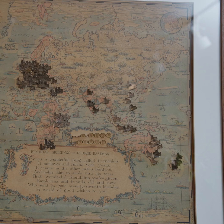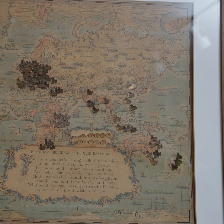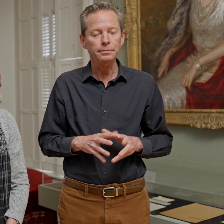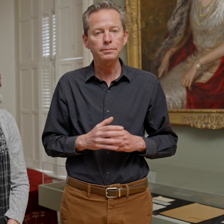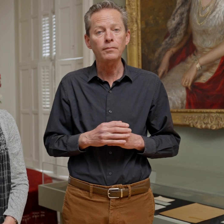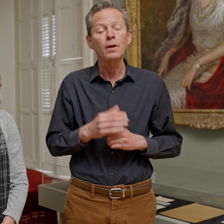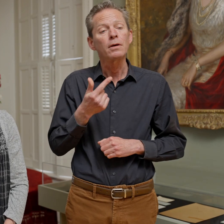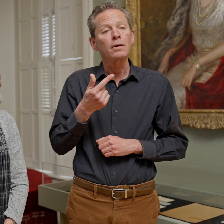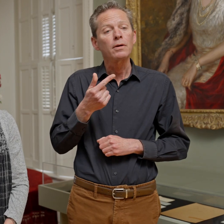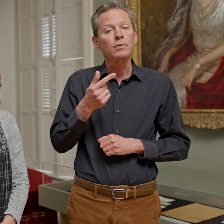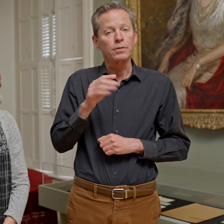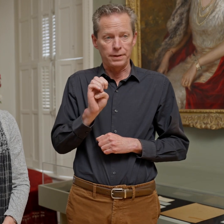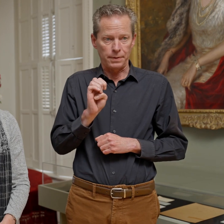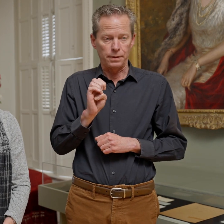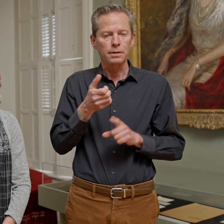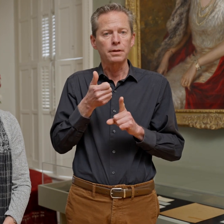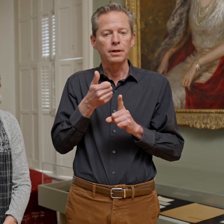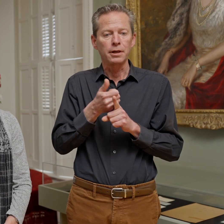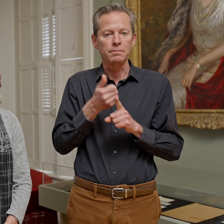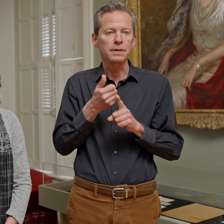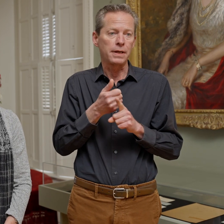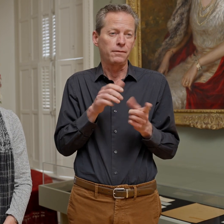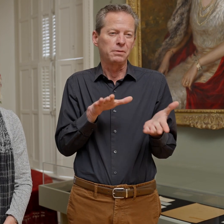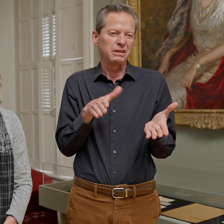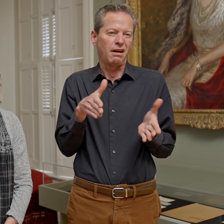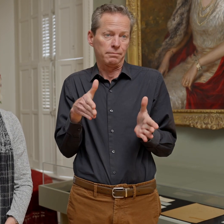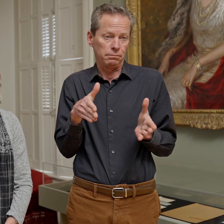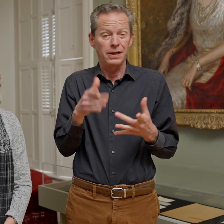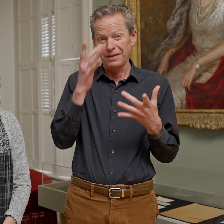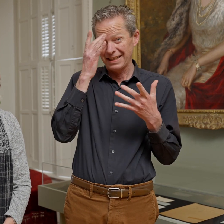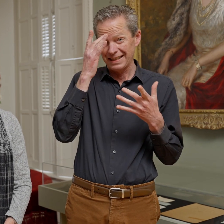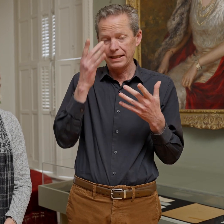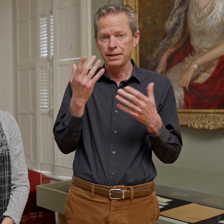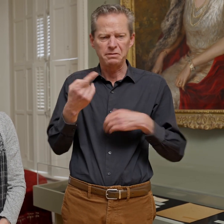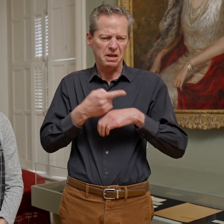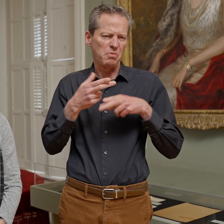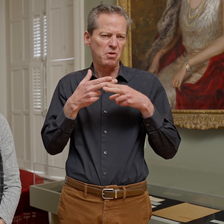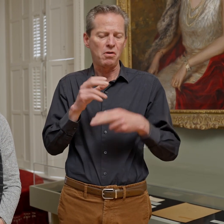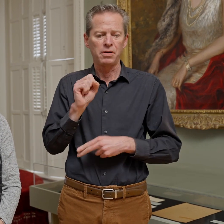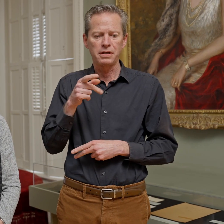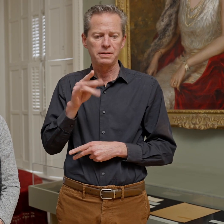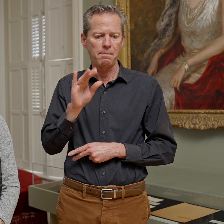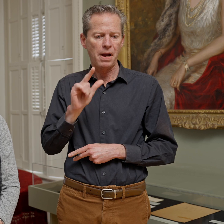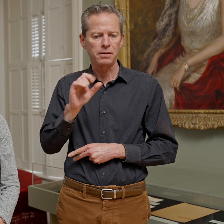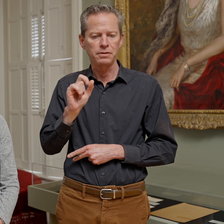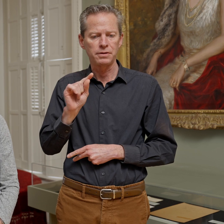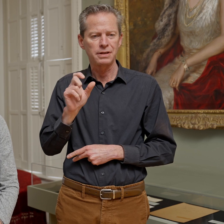George Eastman was dying of a disease that today we would know as spinal stenosis. He knew he